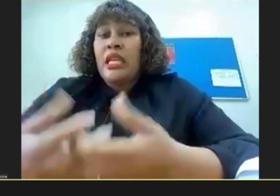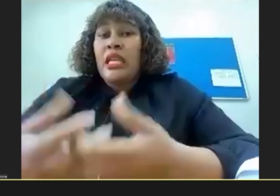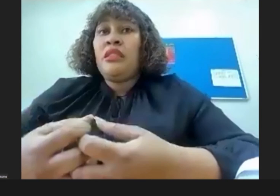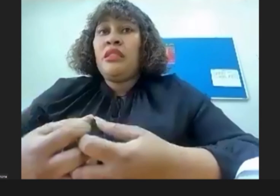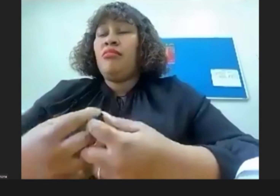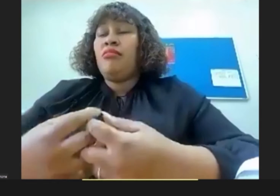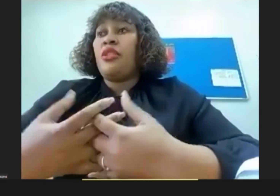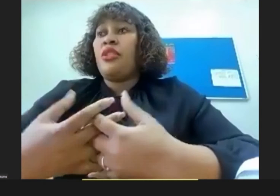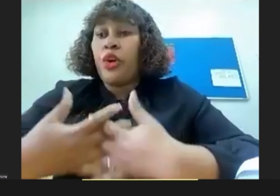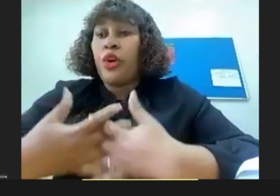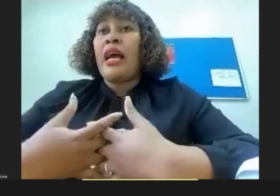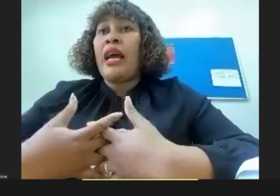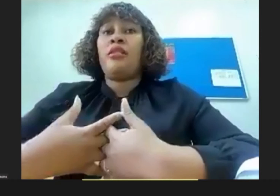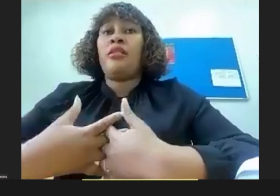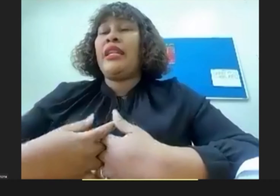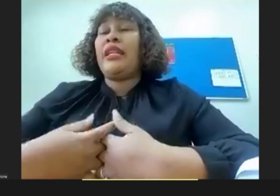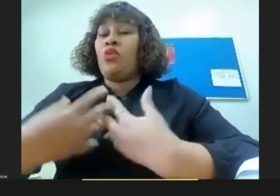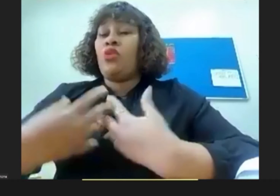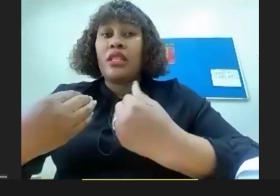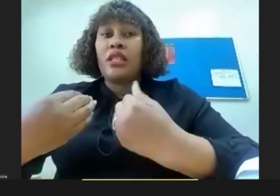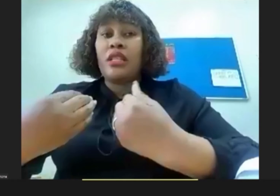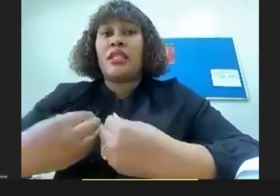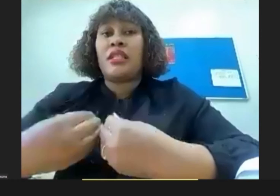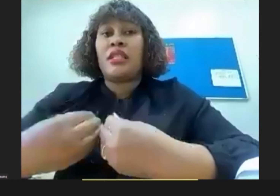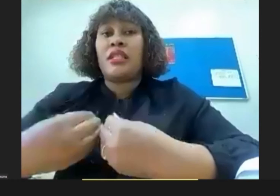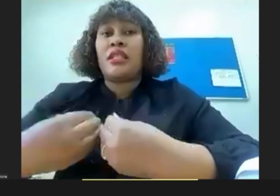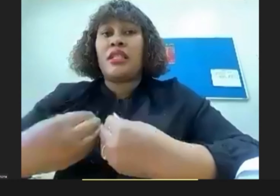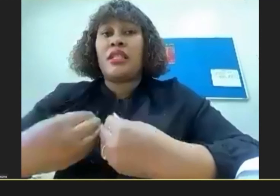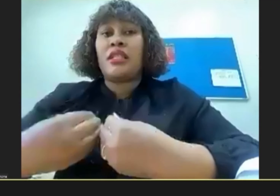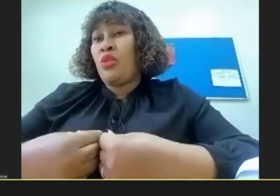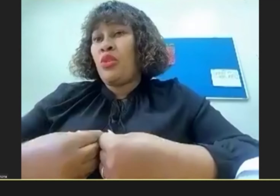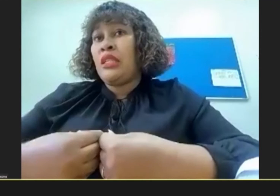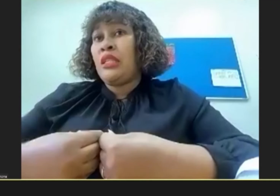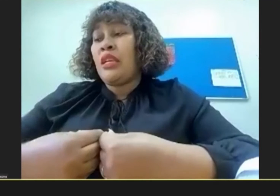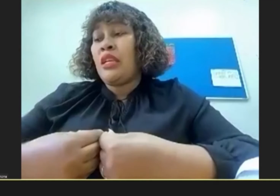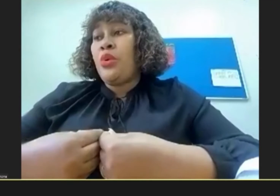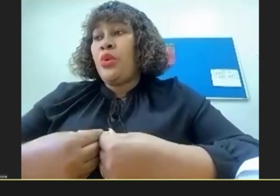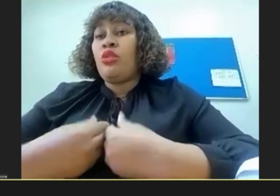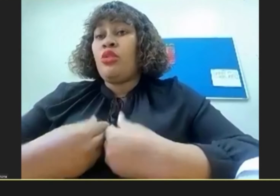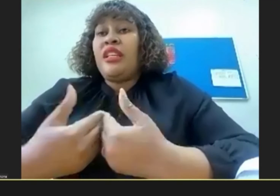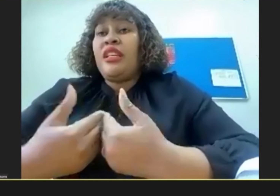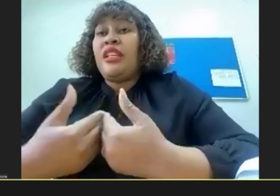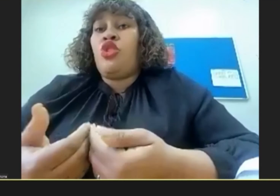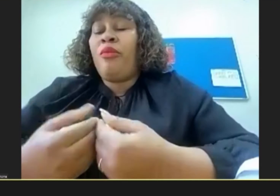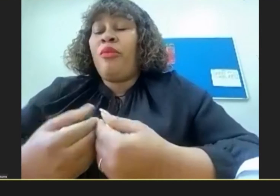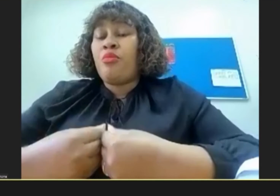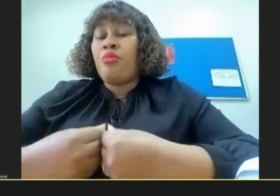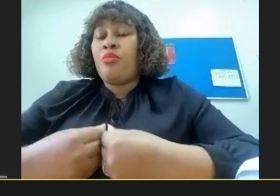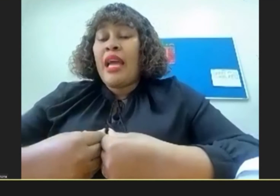the work I thought like, no This is really what I wanted to do Because it really did not feel like a job for me I